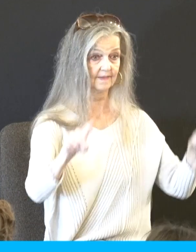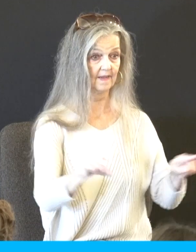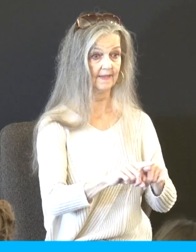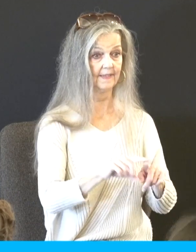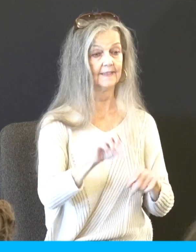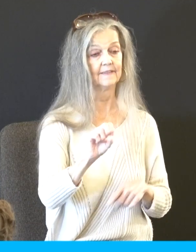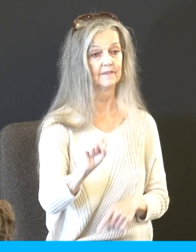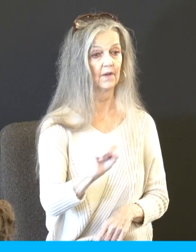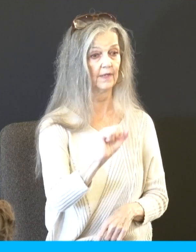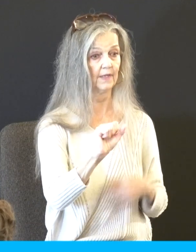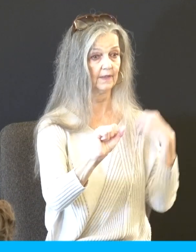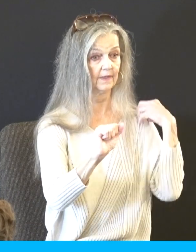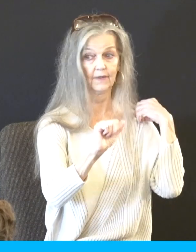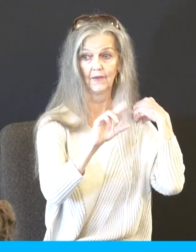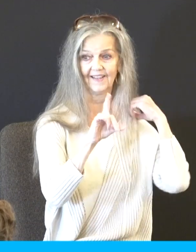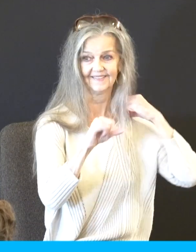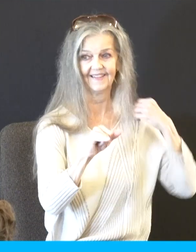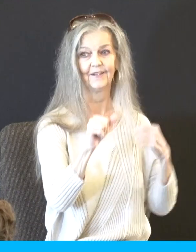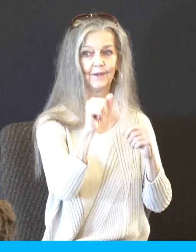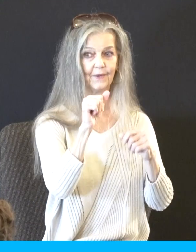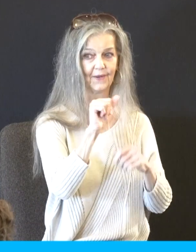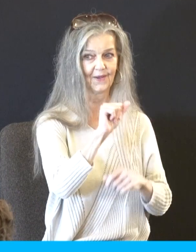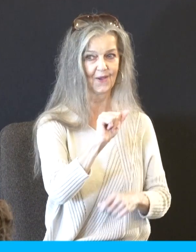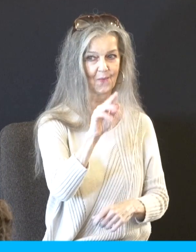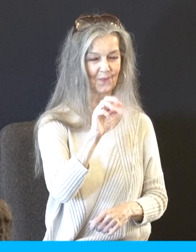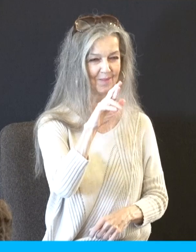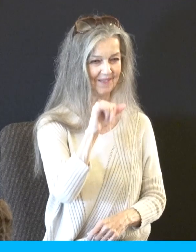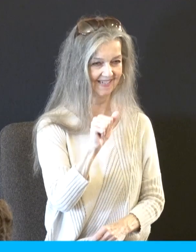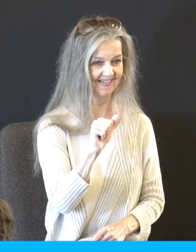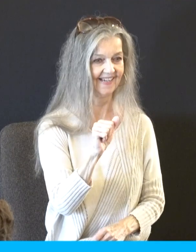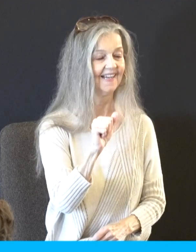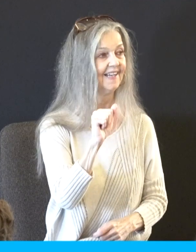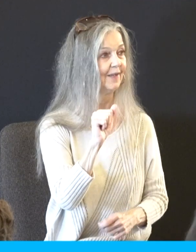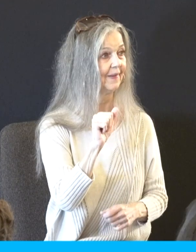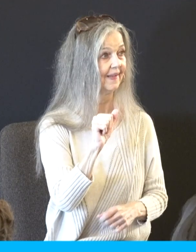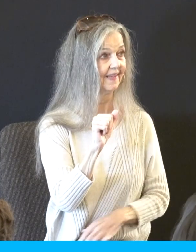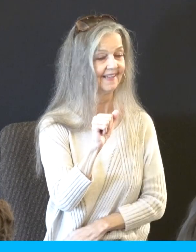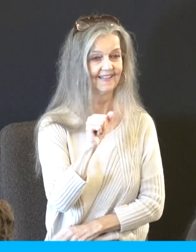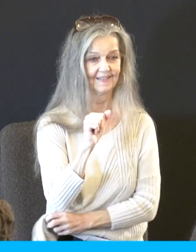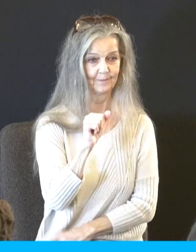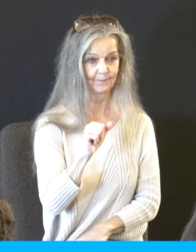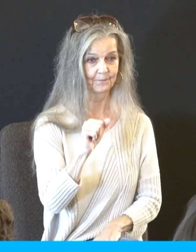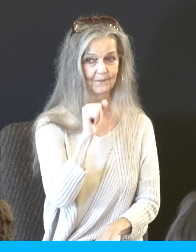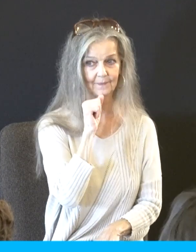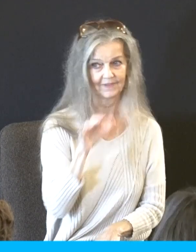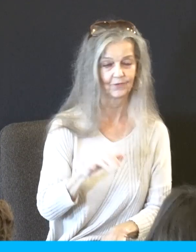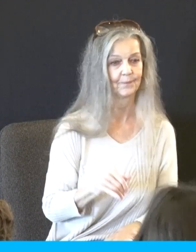sites in Saudi Arabia, long time jealously guarded, but things have been slipping gently, slowly out of their hands as smaller and smaller devices